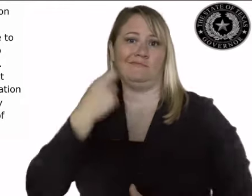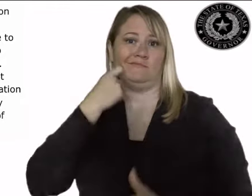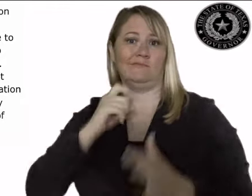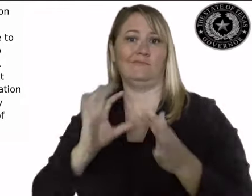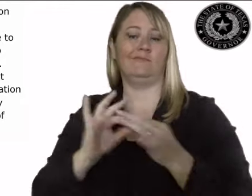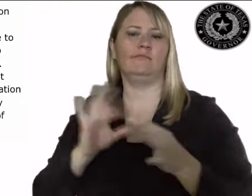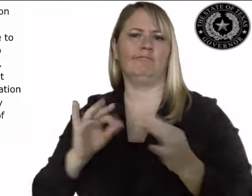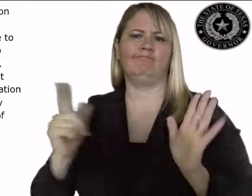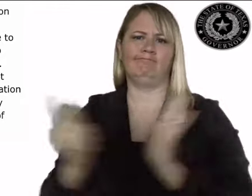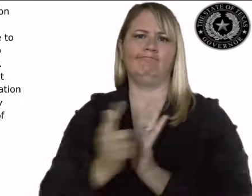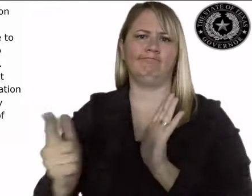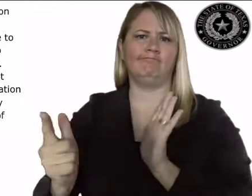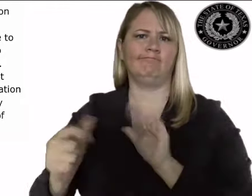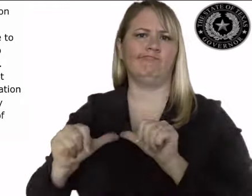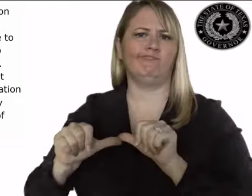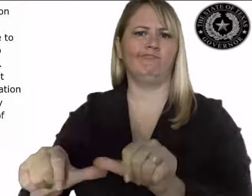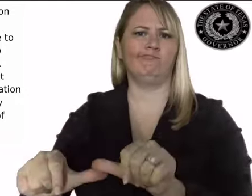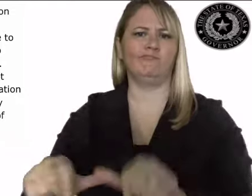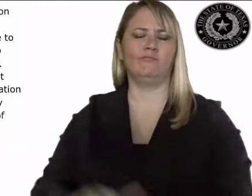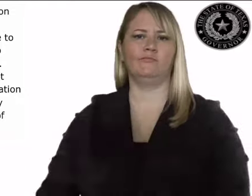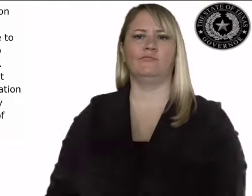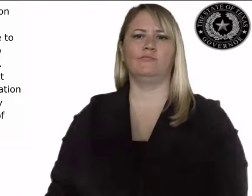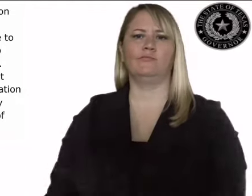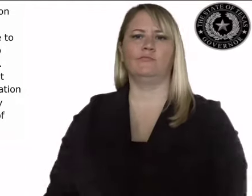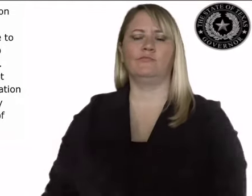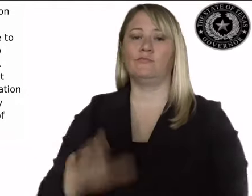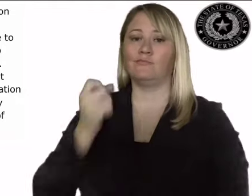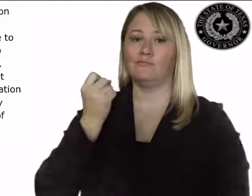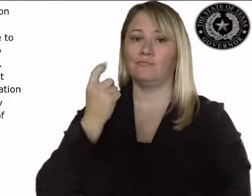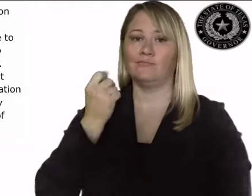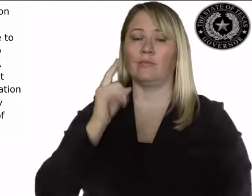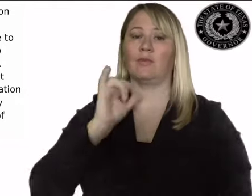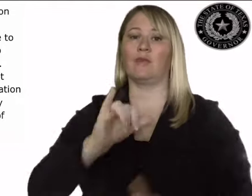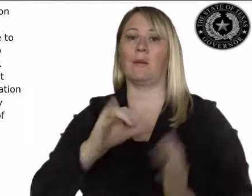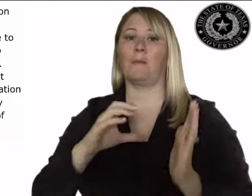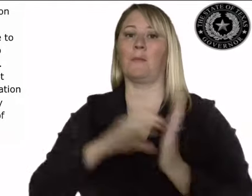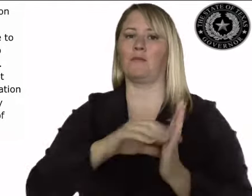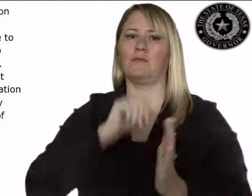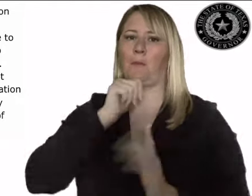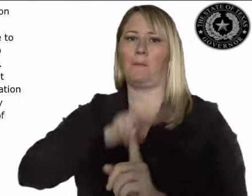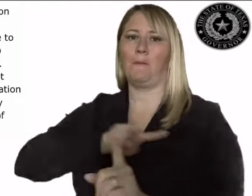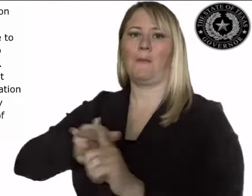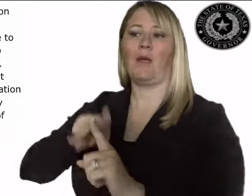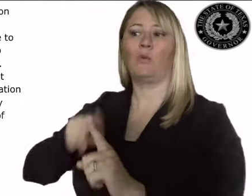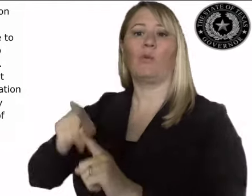requirements necessary for the administration of a COVID-19 vaccine.